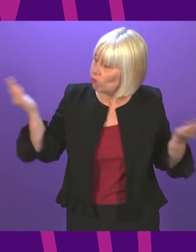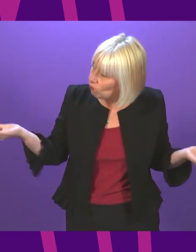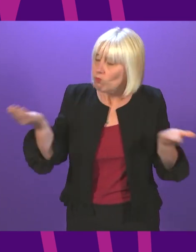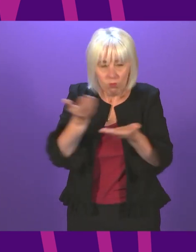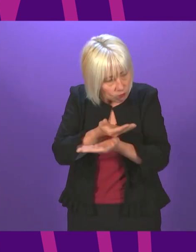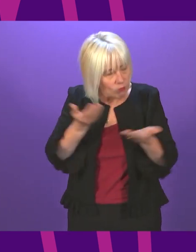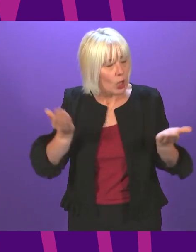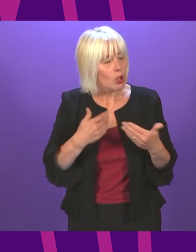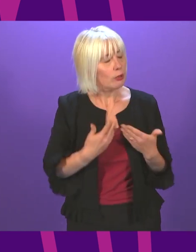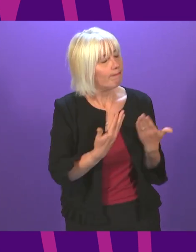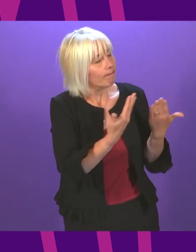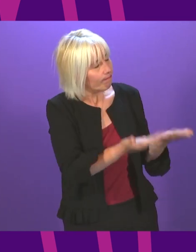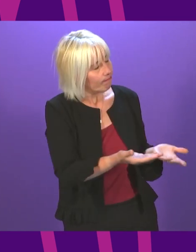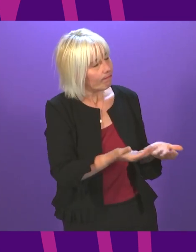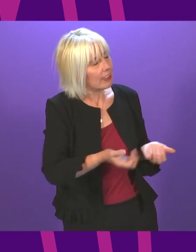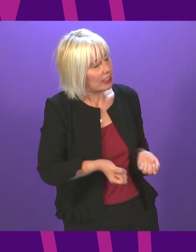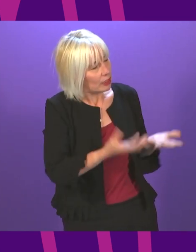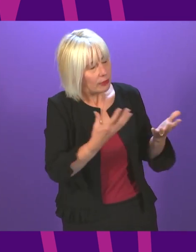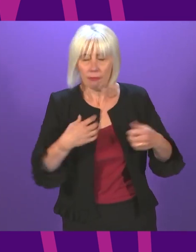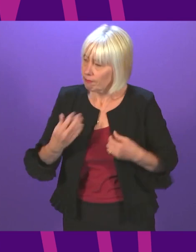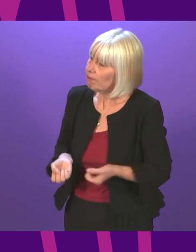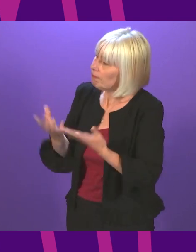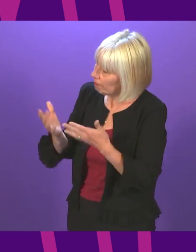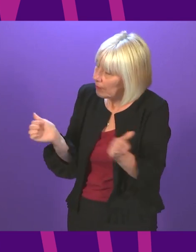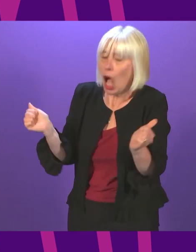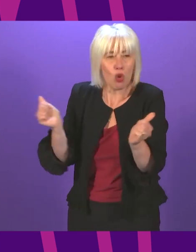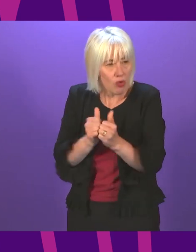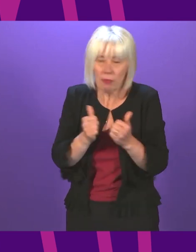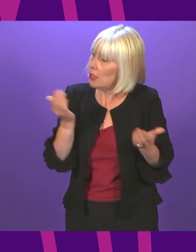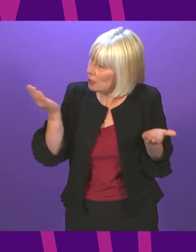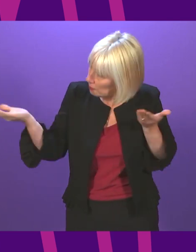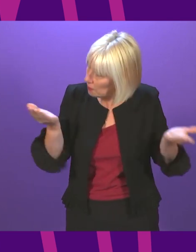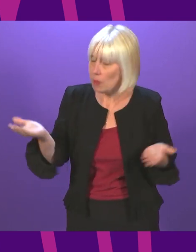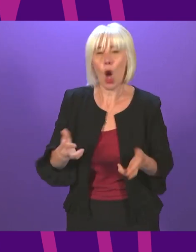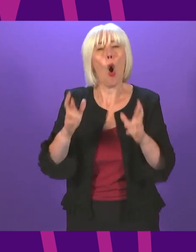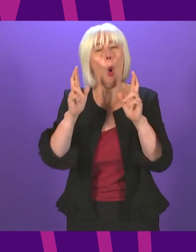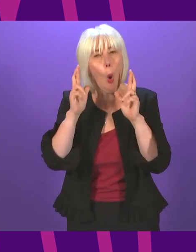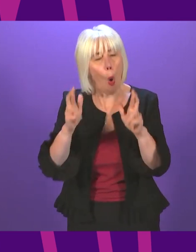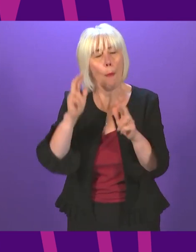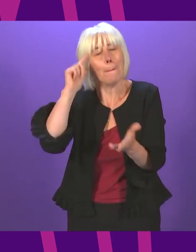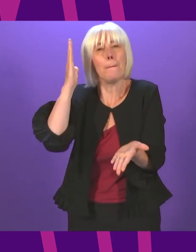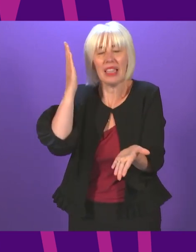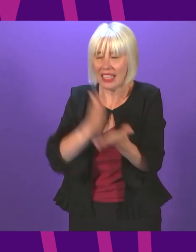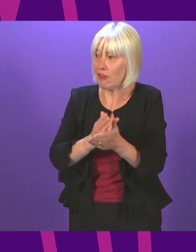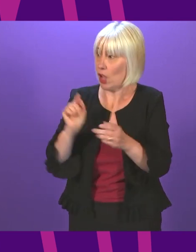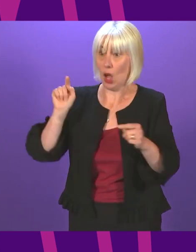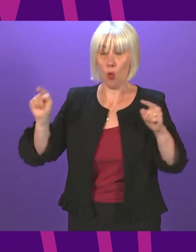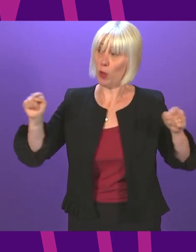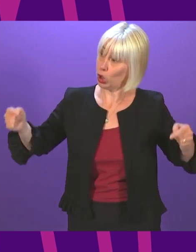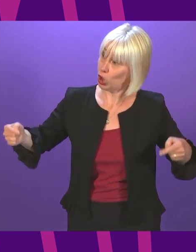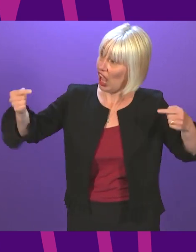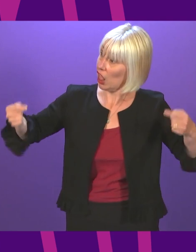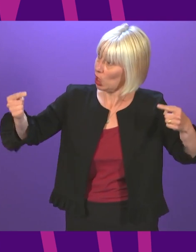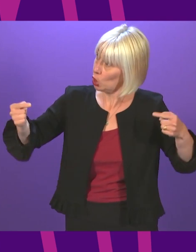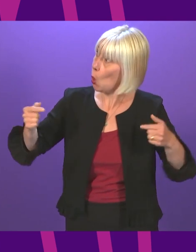compromise from all of us that demands consensus building I hope and believe we will challenge each other to go further